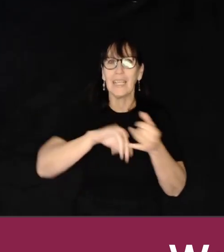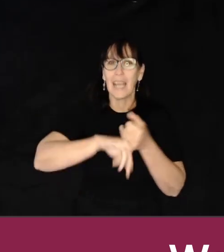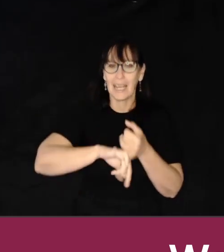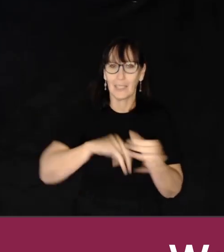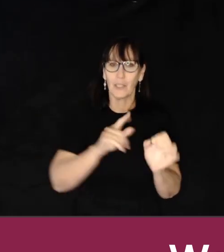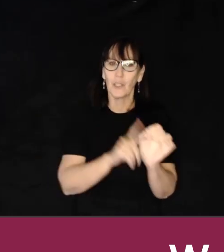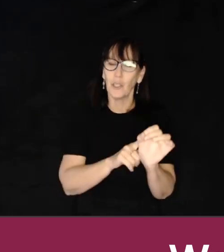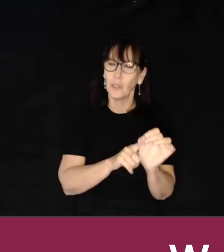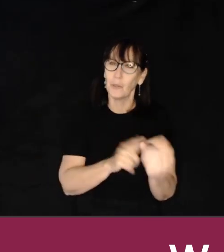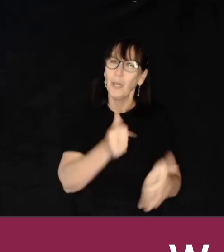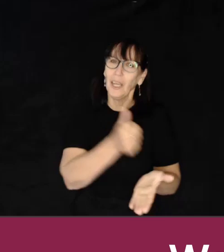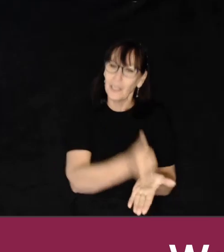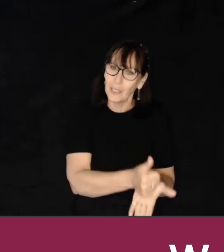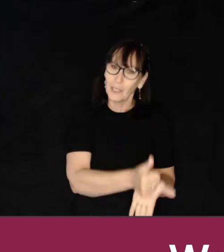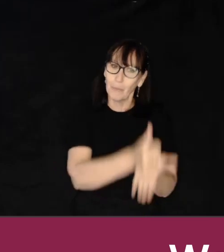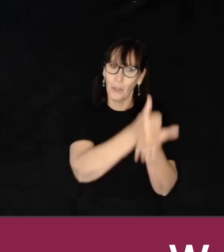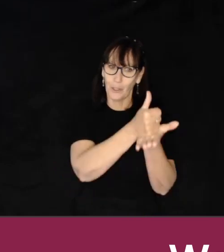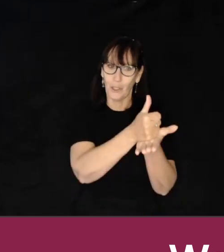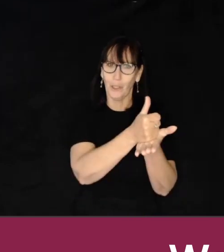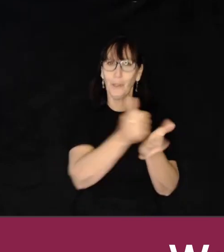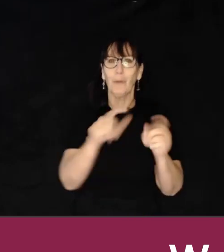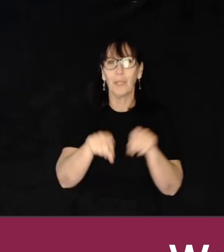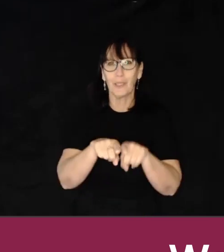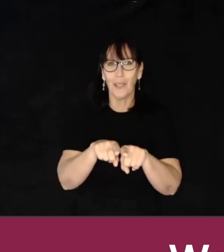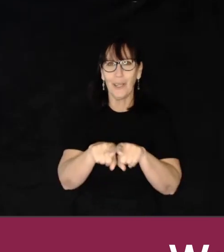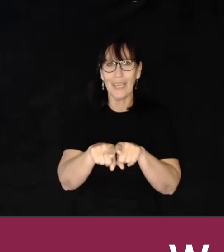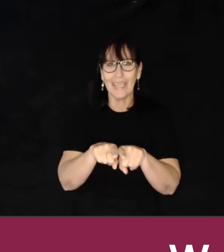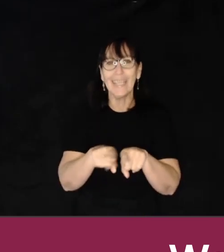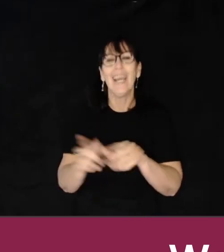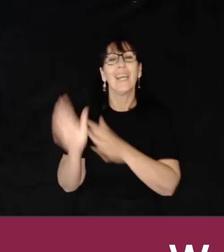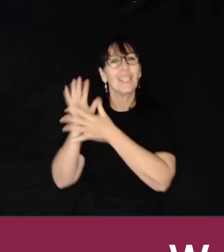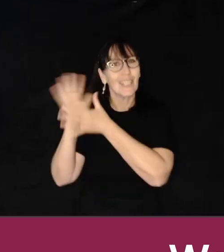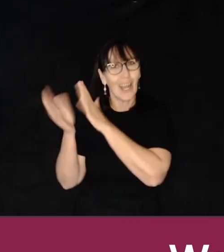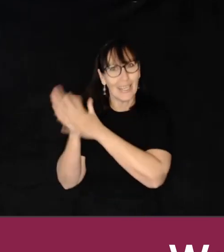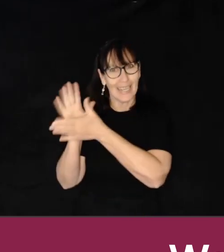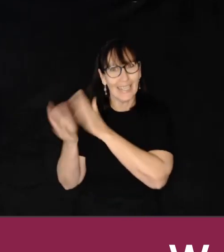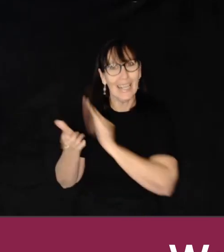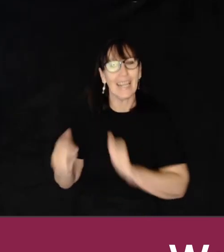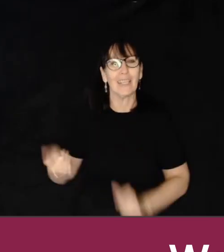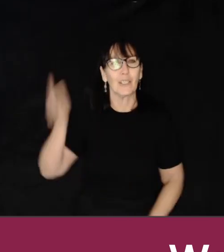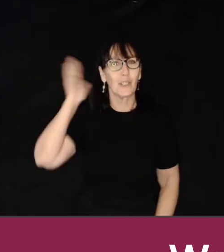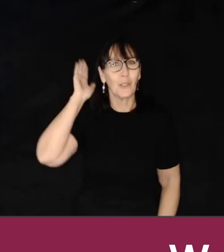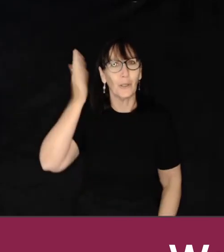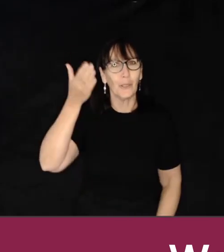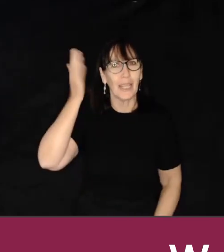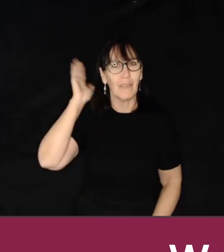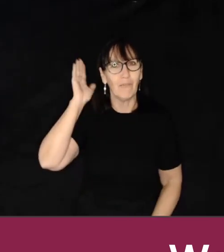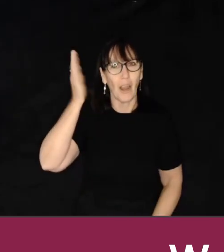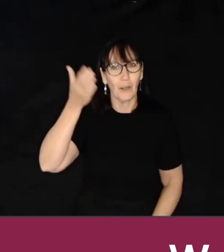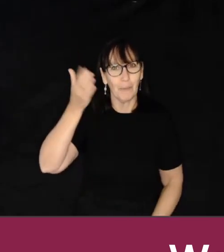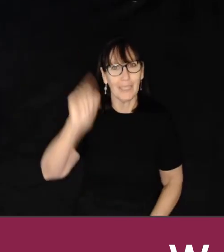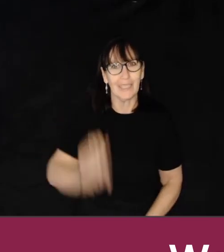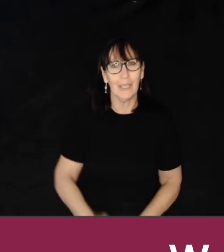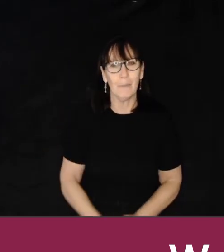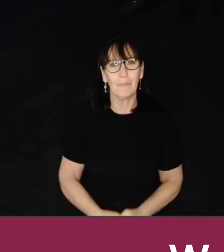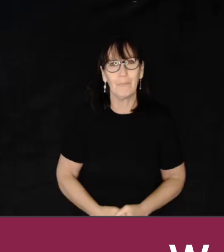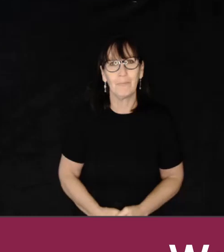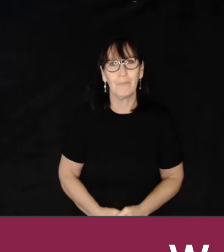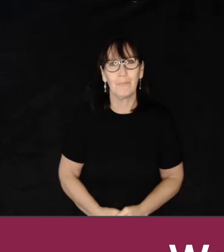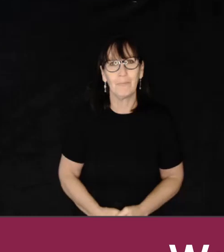DSQ to support you with learning signing in a school environment.